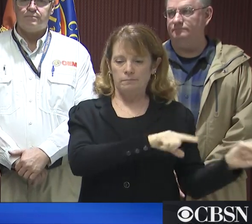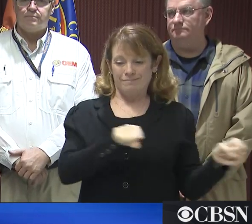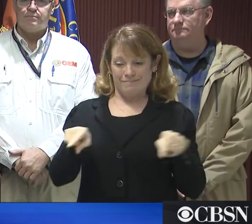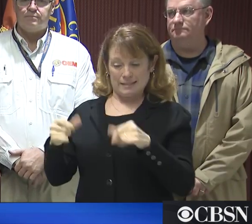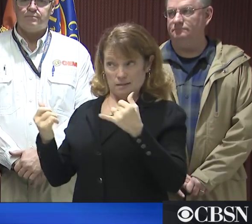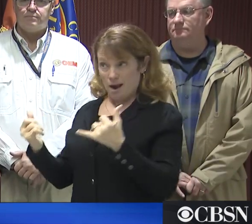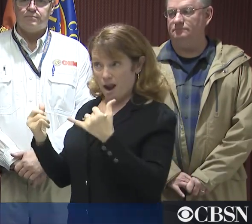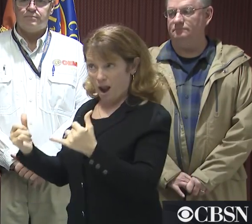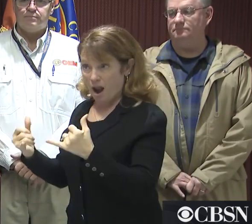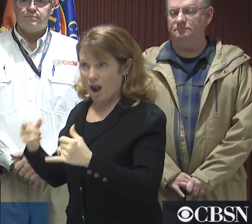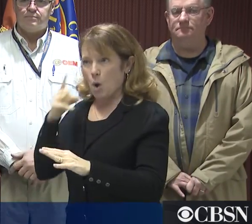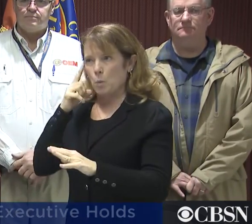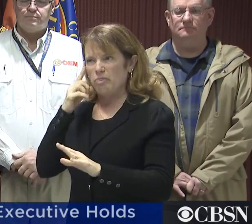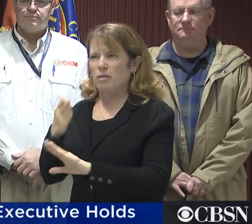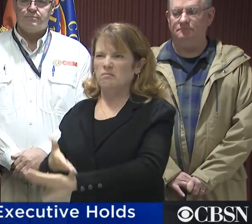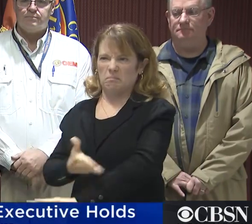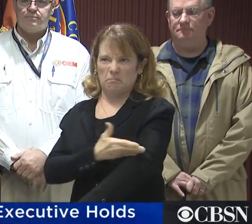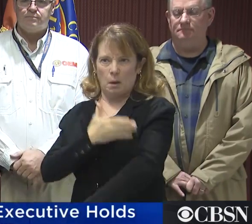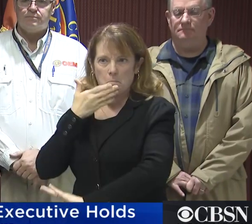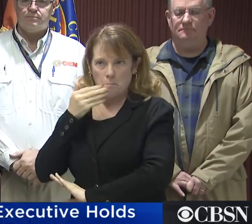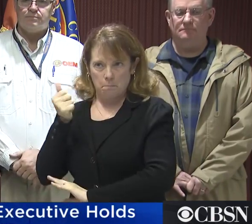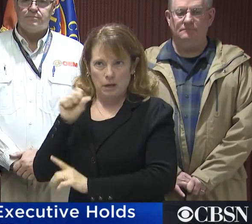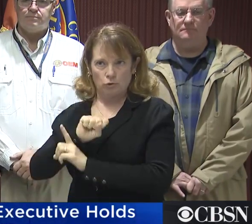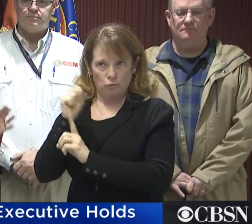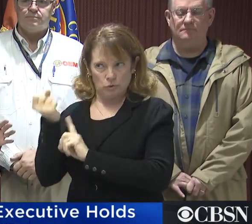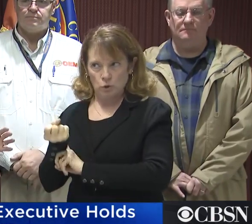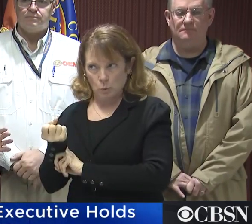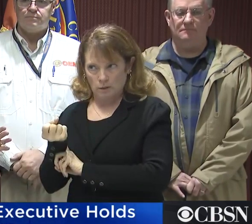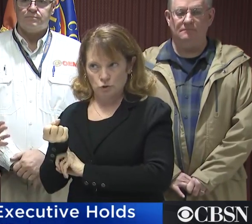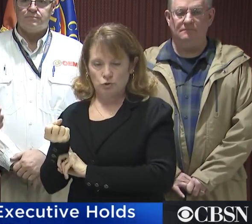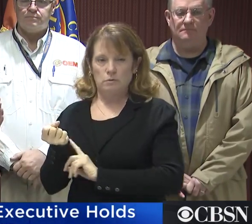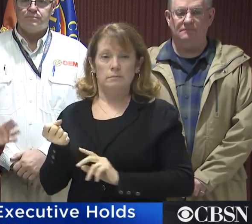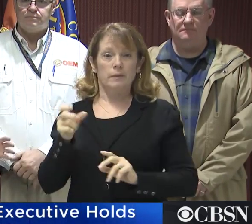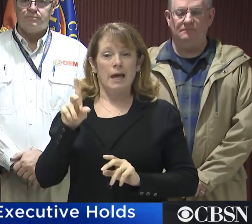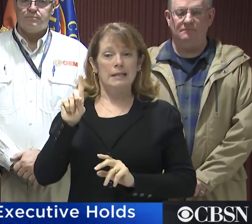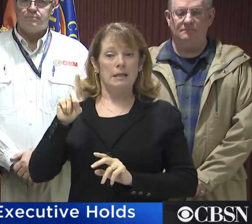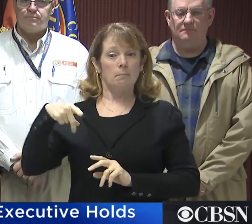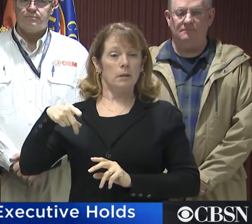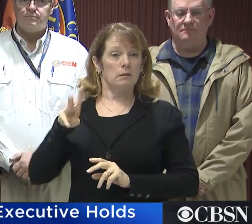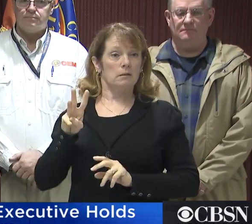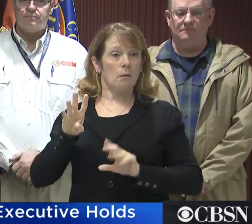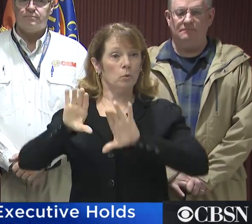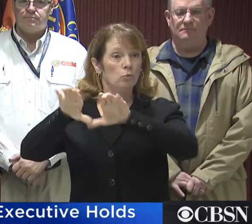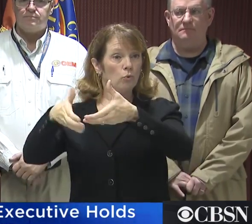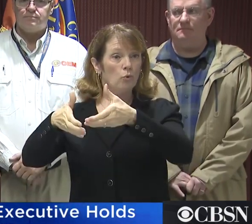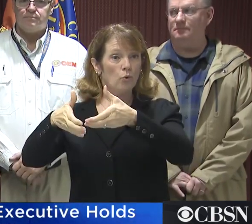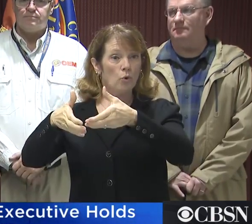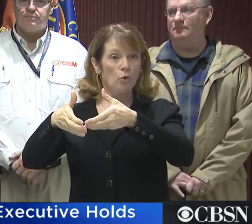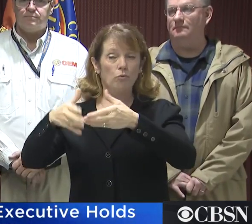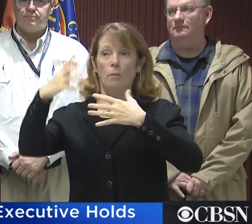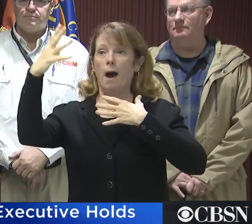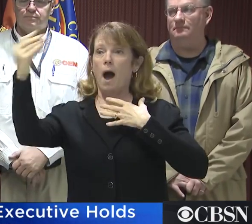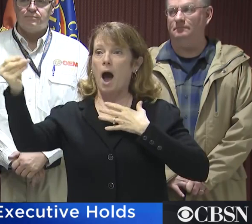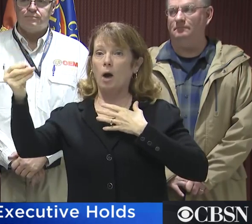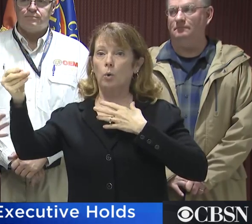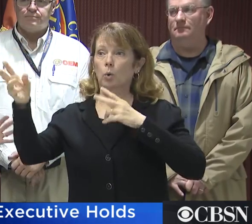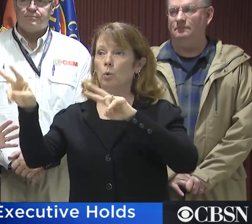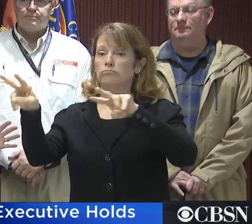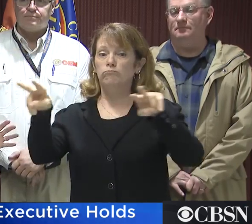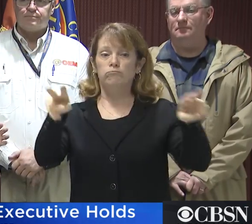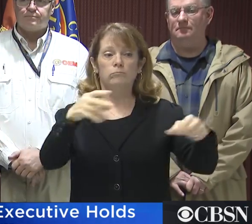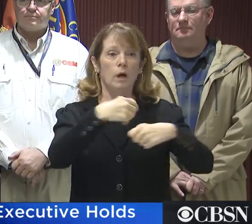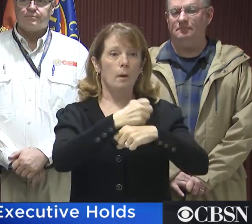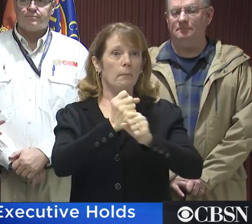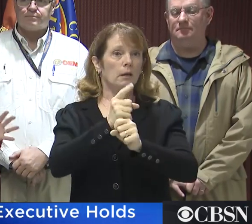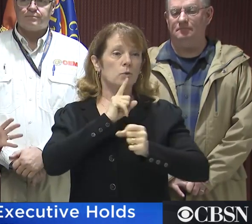a good idea to stay careful, stay cautious. Now, our DPW crews have been out there before the storm, making sure that the storm